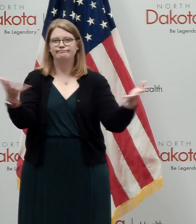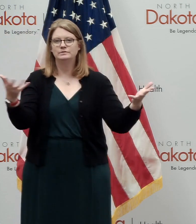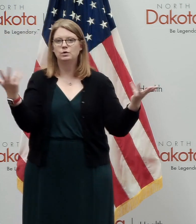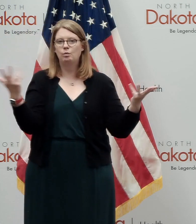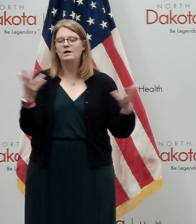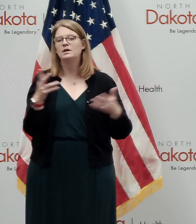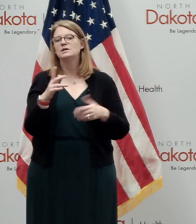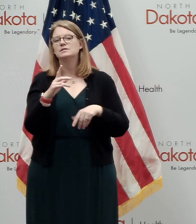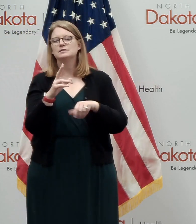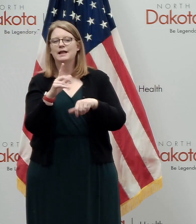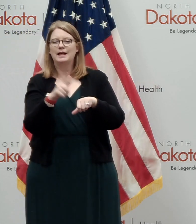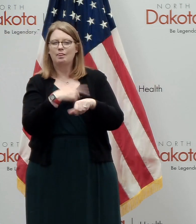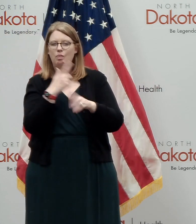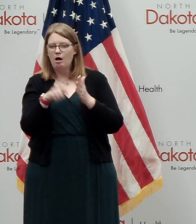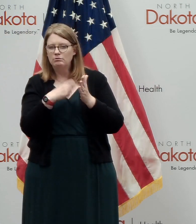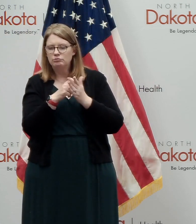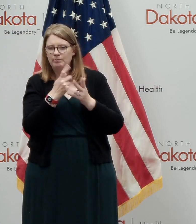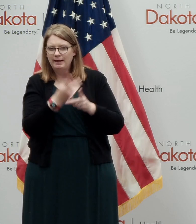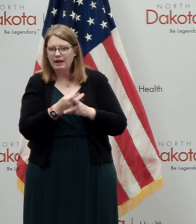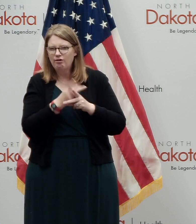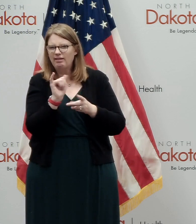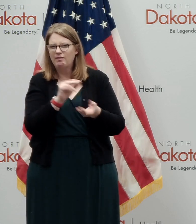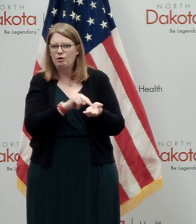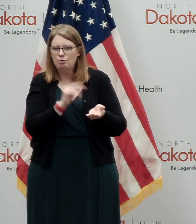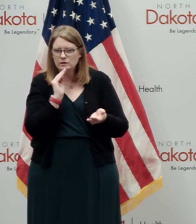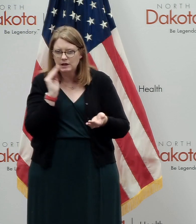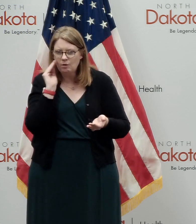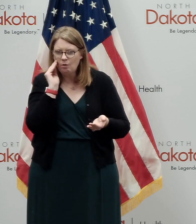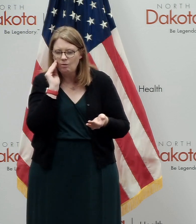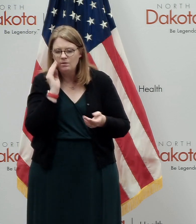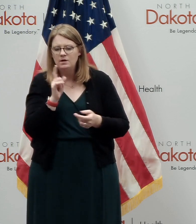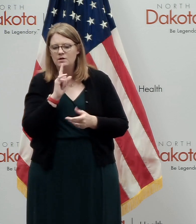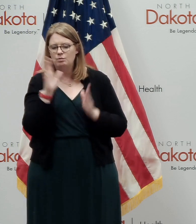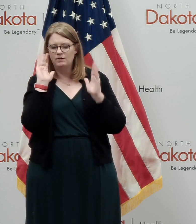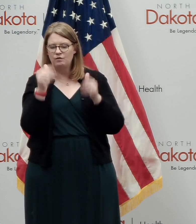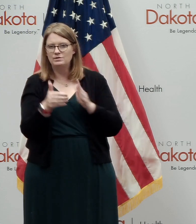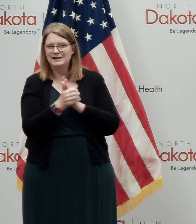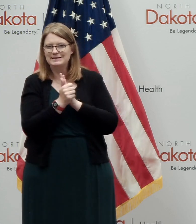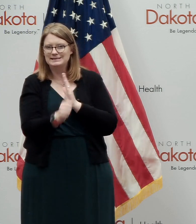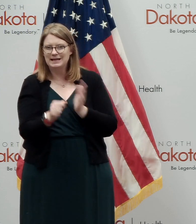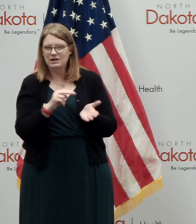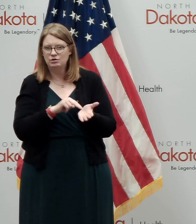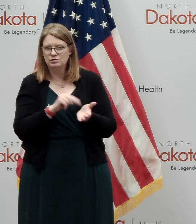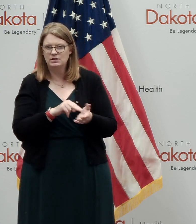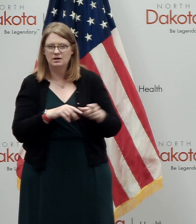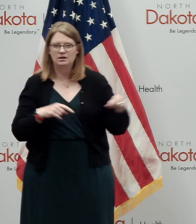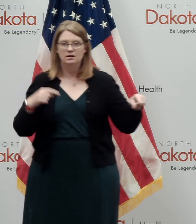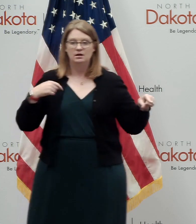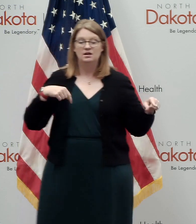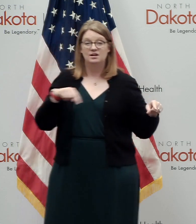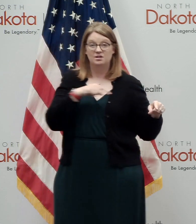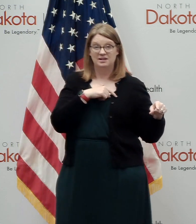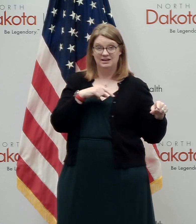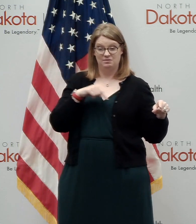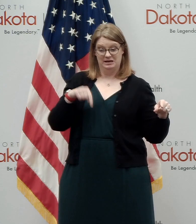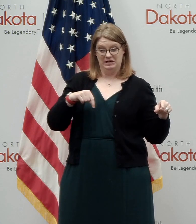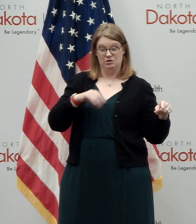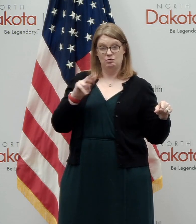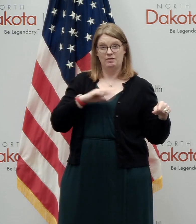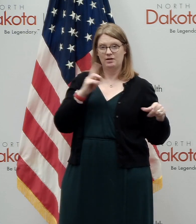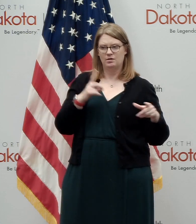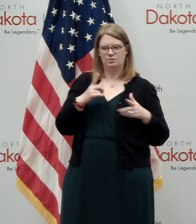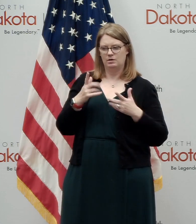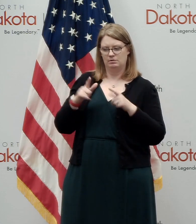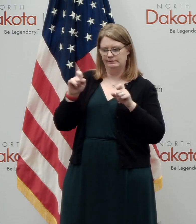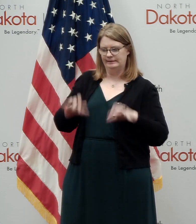-term care facilities in the country. And they were focusing on skilled nursing. North Dakota was ahead of the nation because we were already doing testing at assisted